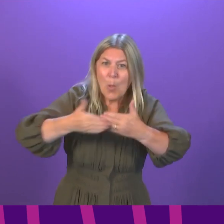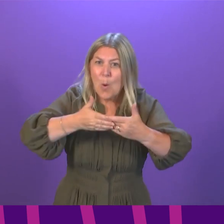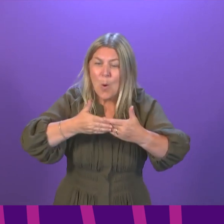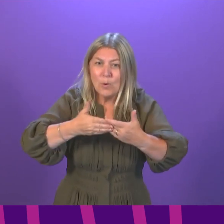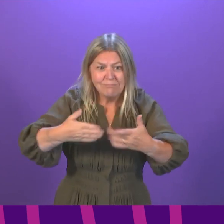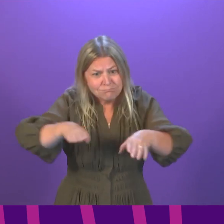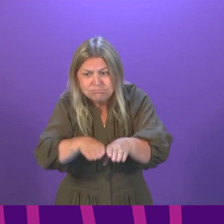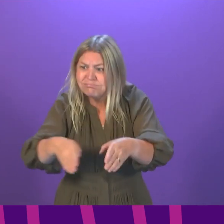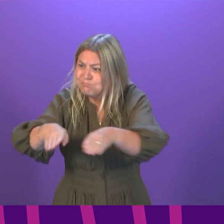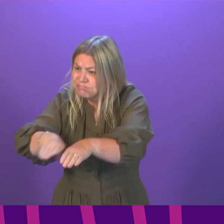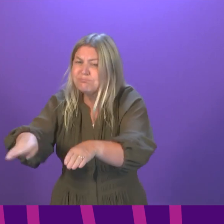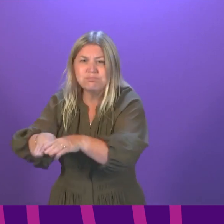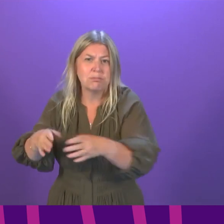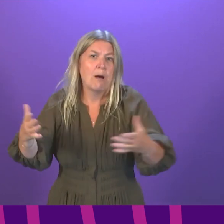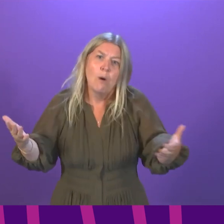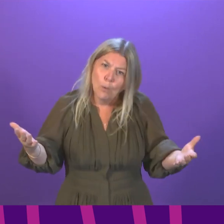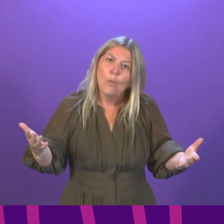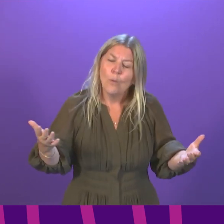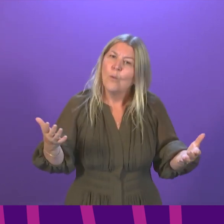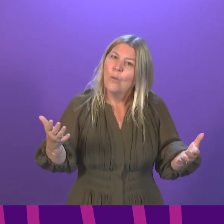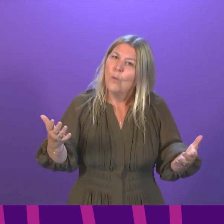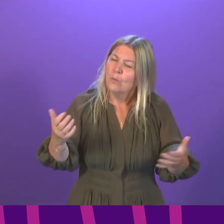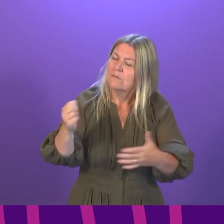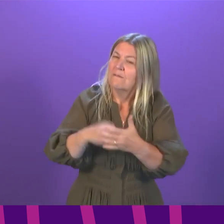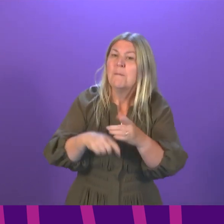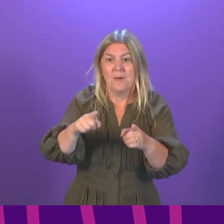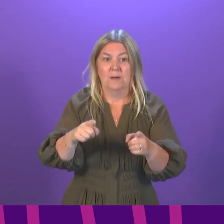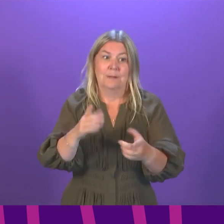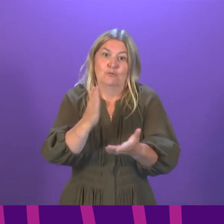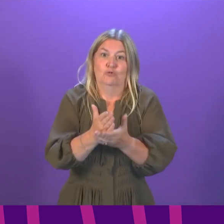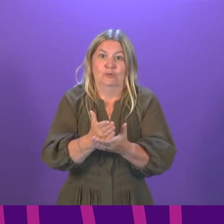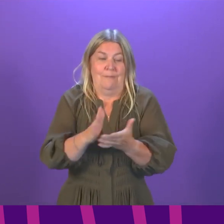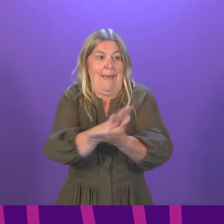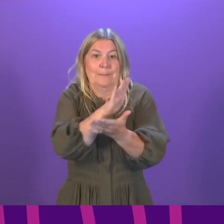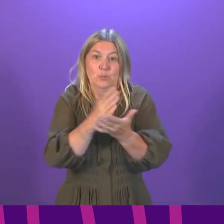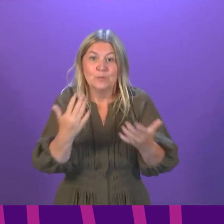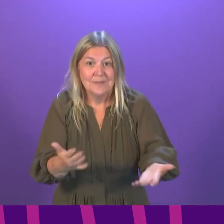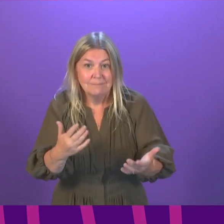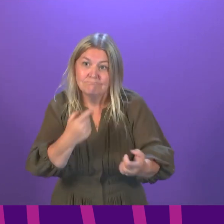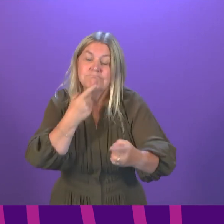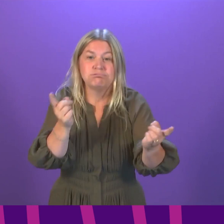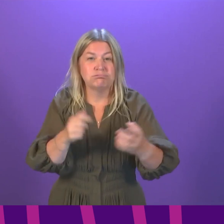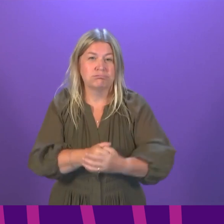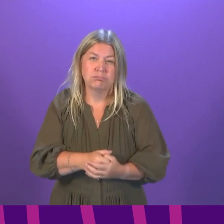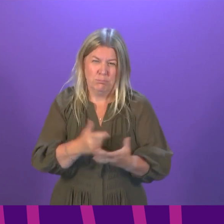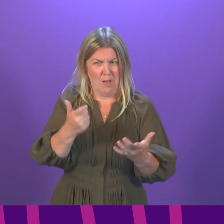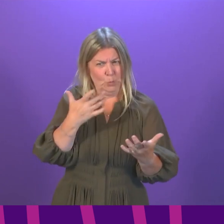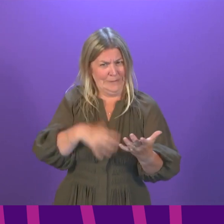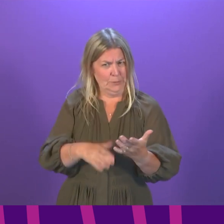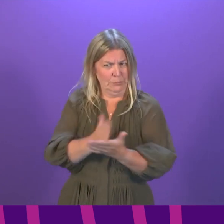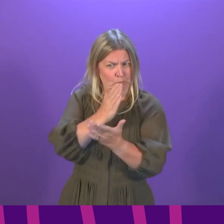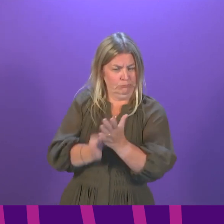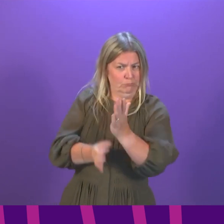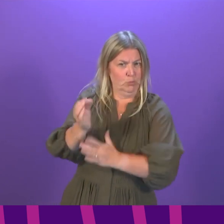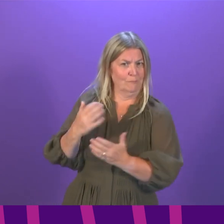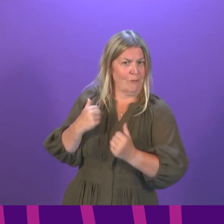How will the Scottish Government ensure that livelihoods are protected, as Scottish businesses continue to have confidence in their recovery? There are also